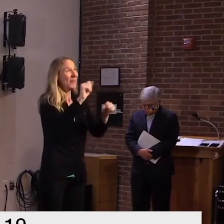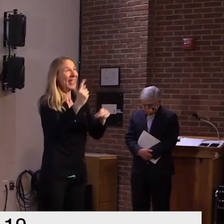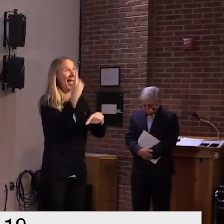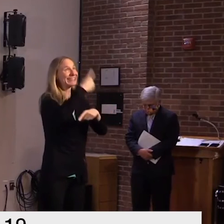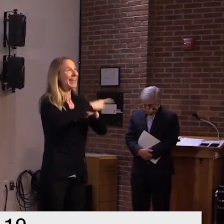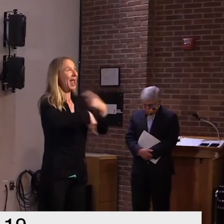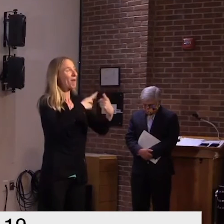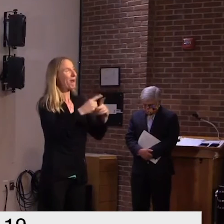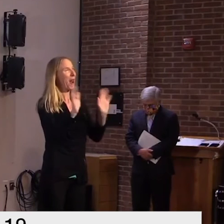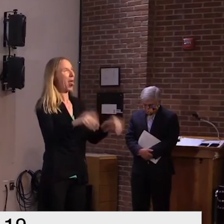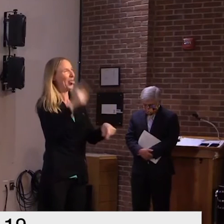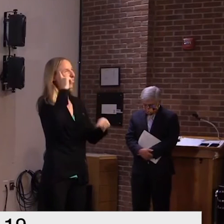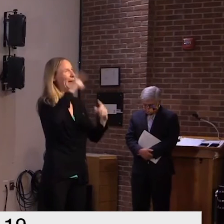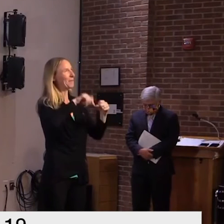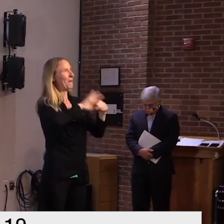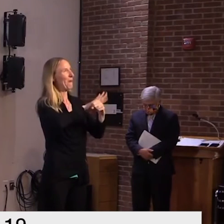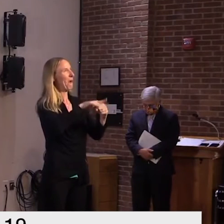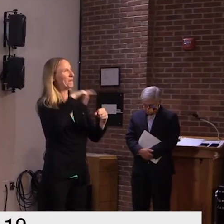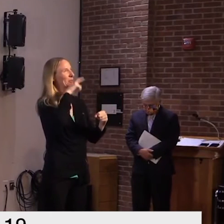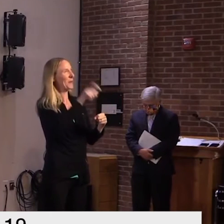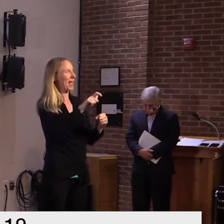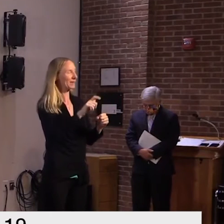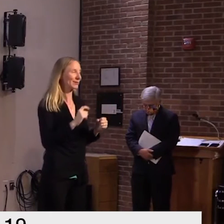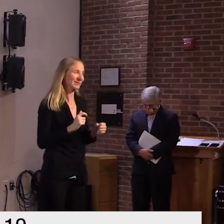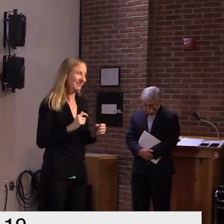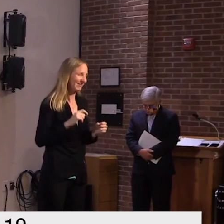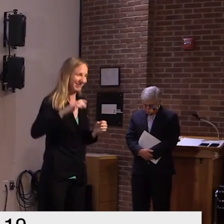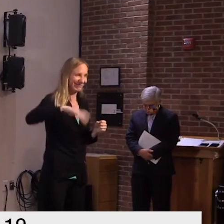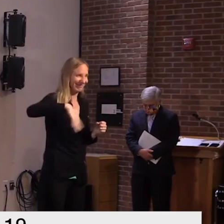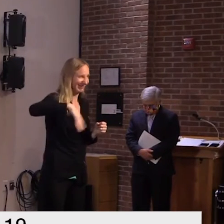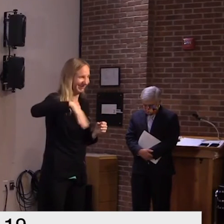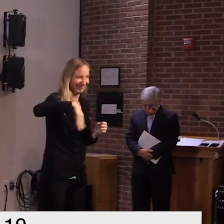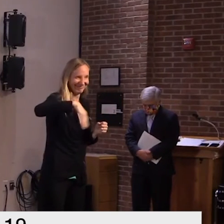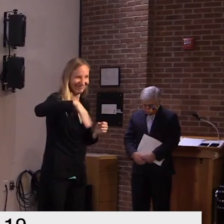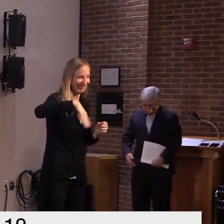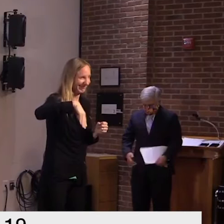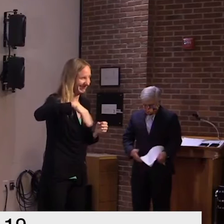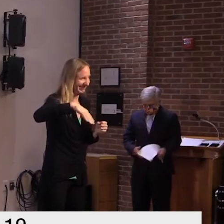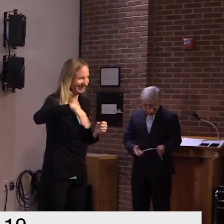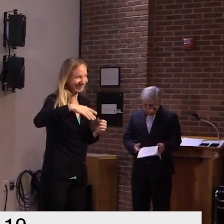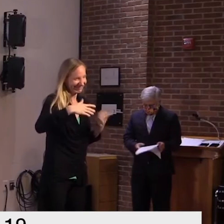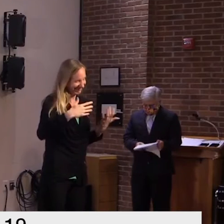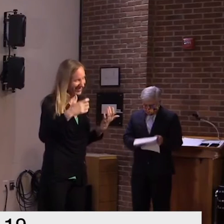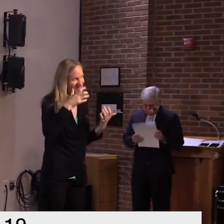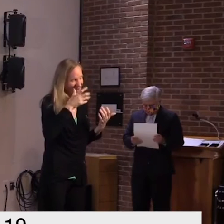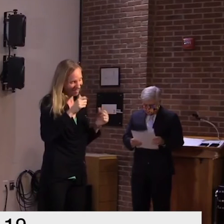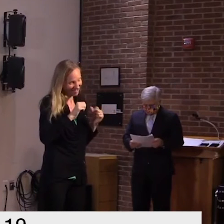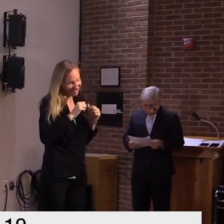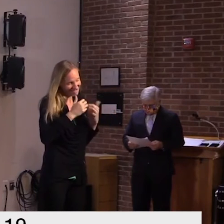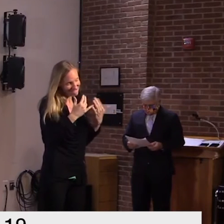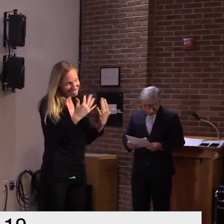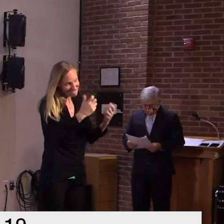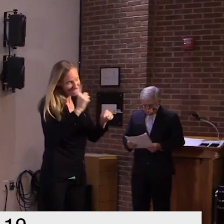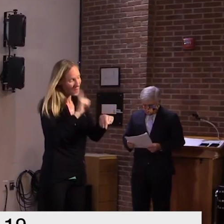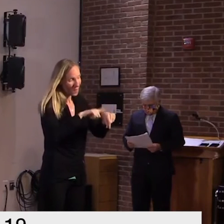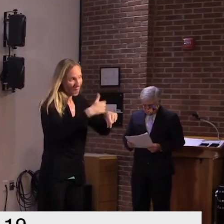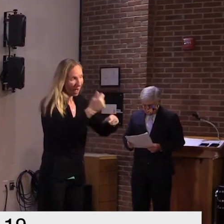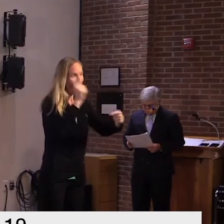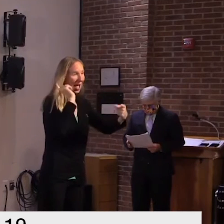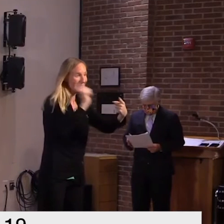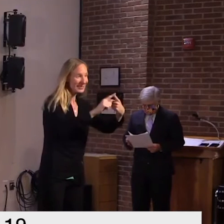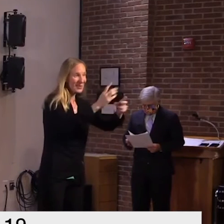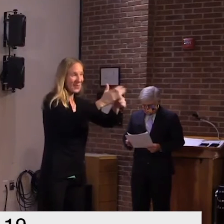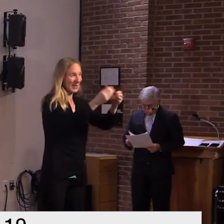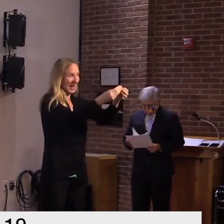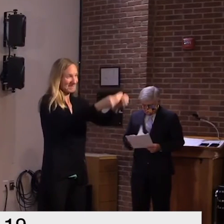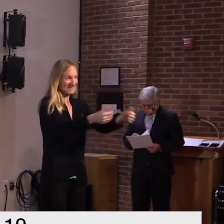a time has not yet come we all know that we're in this for the long run with covid until we have the right treatments and vaccines